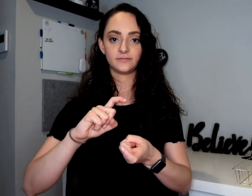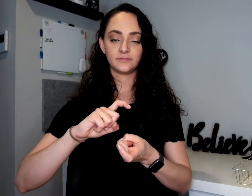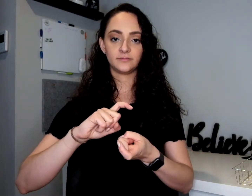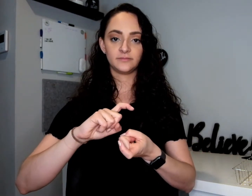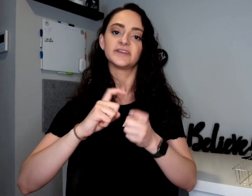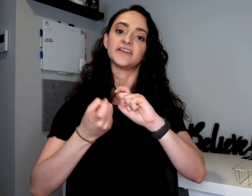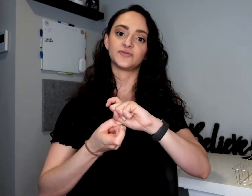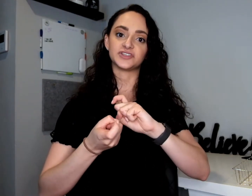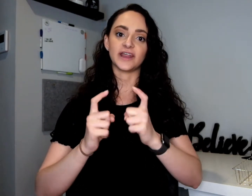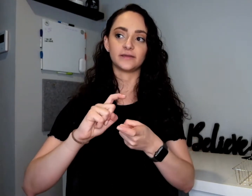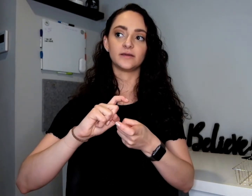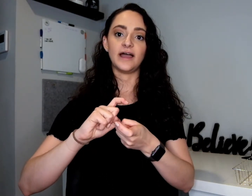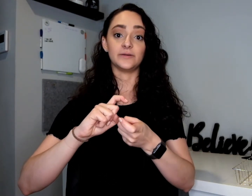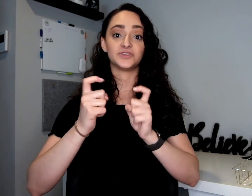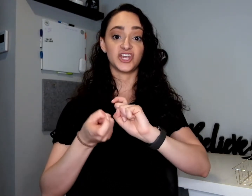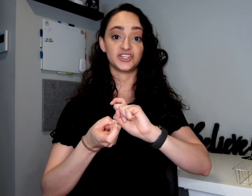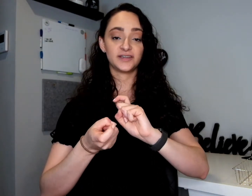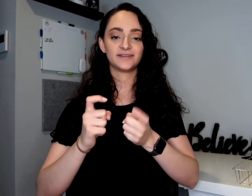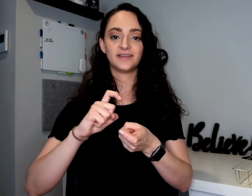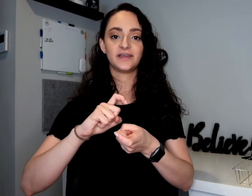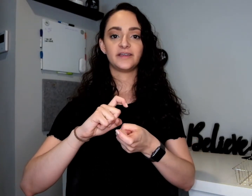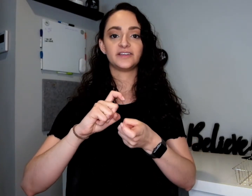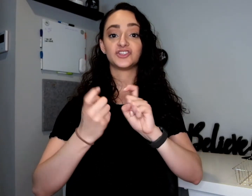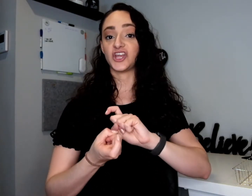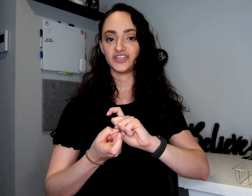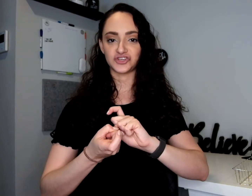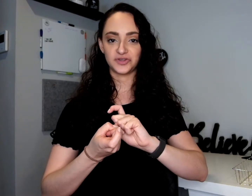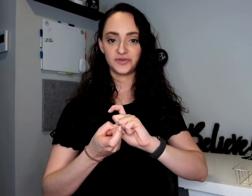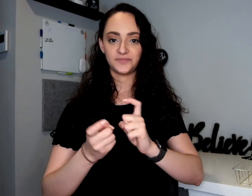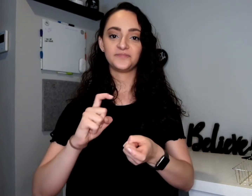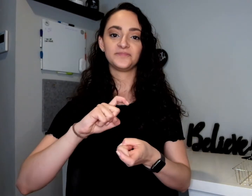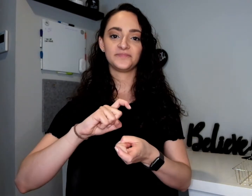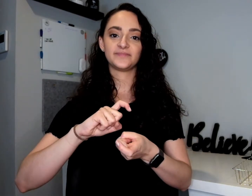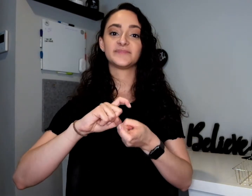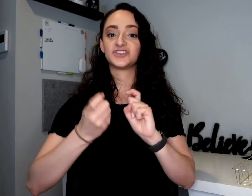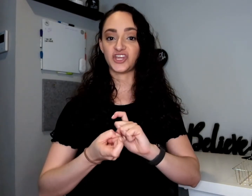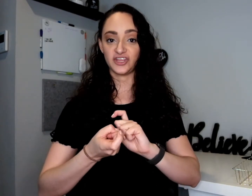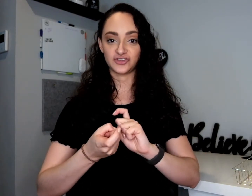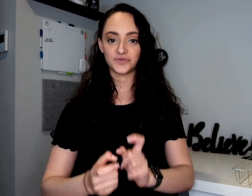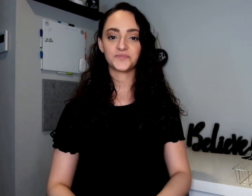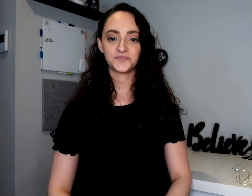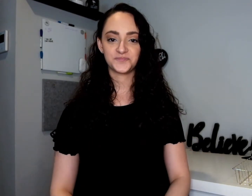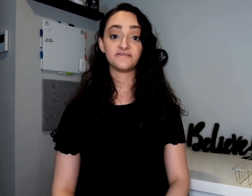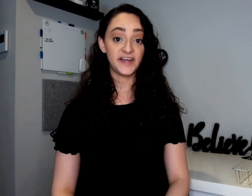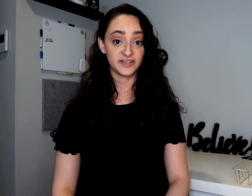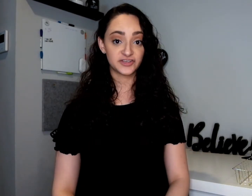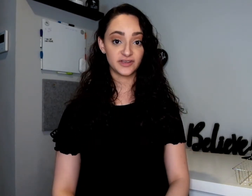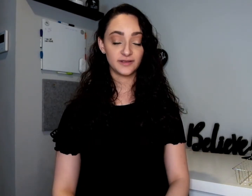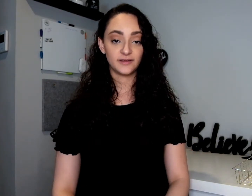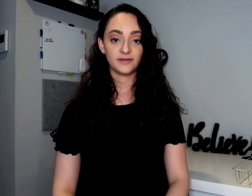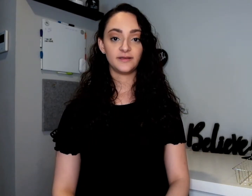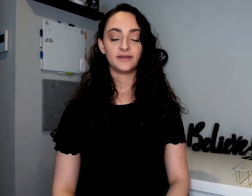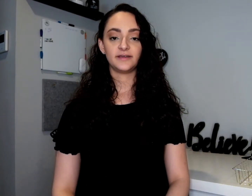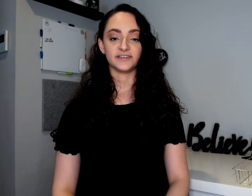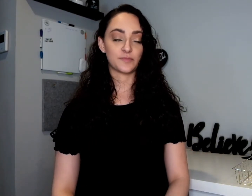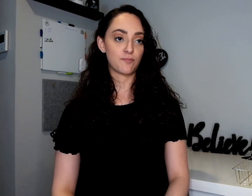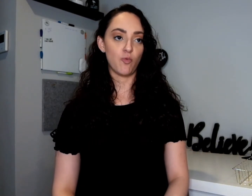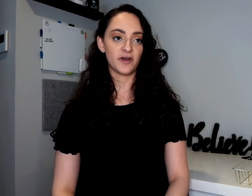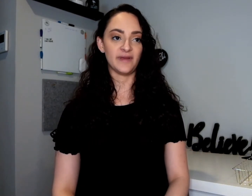You of Like I'm changing. Change. Change. Finish is one of my